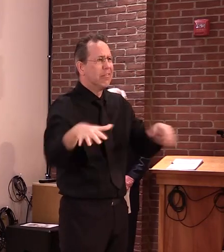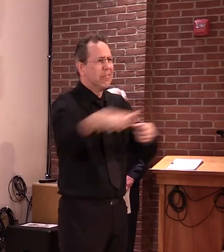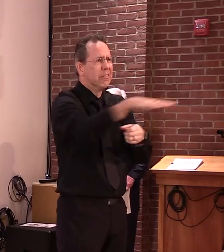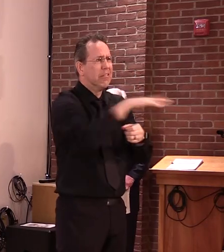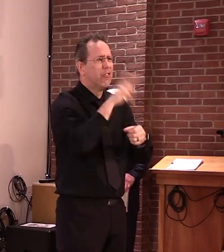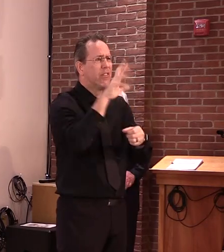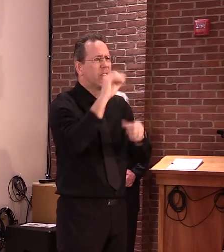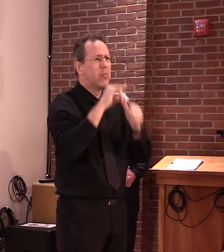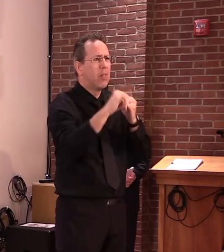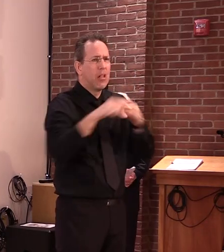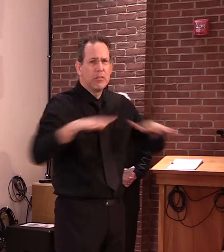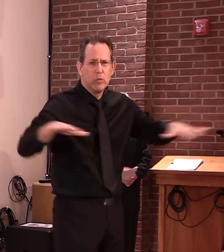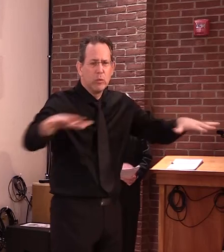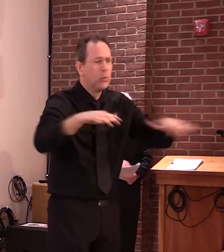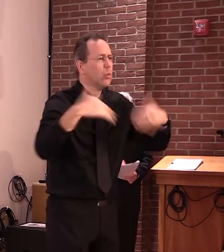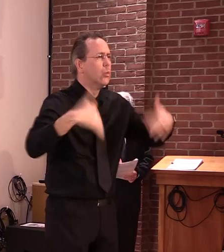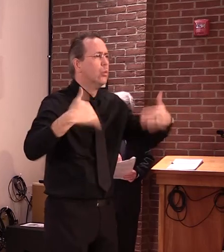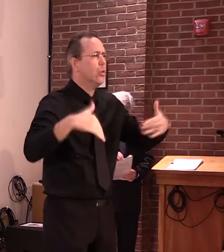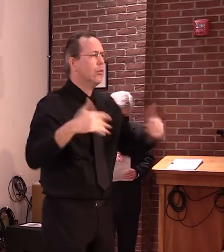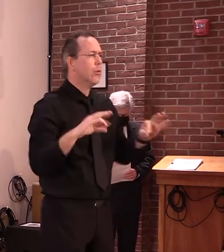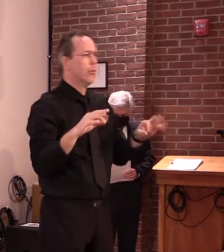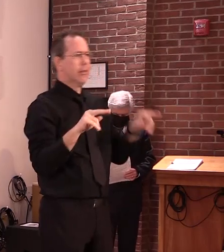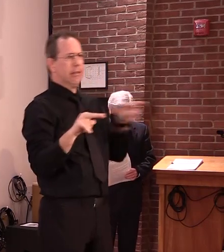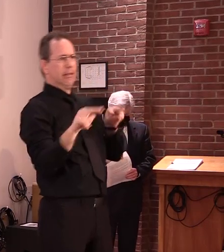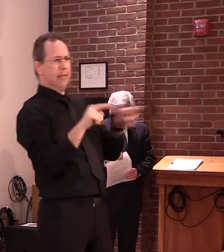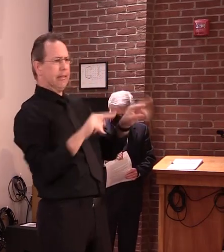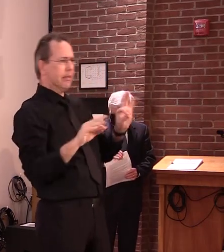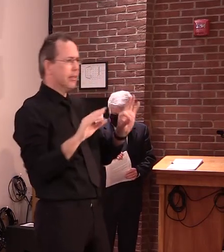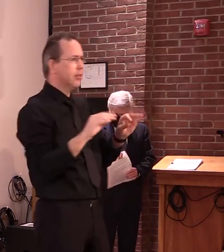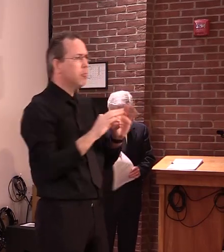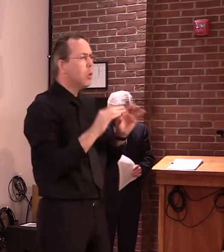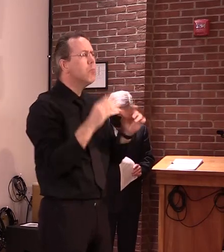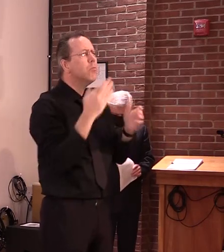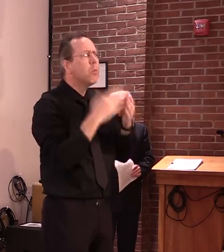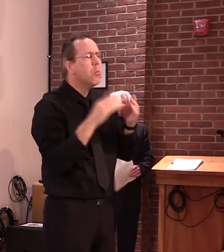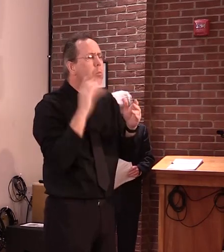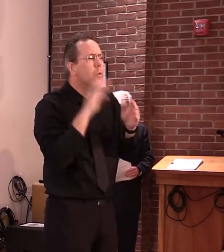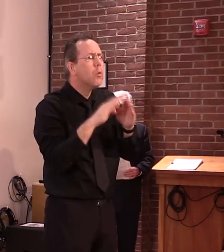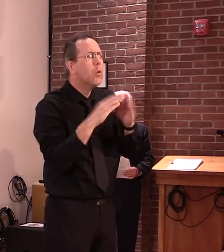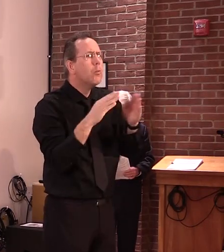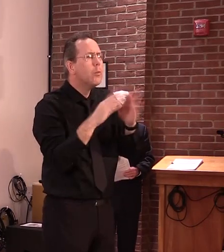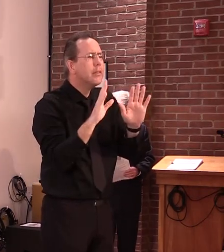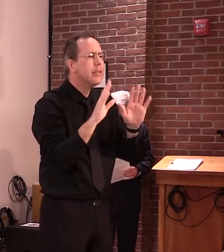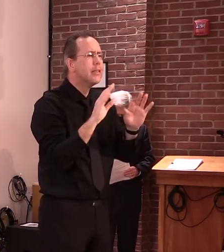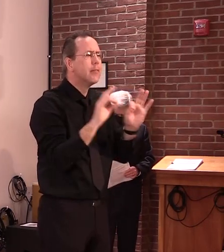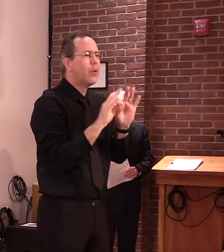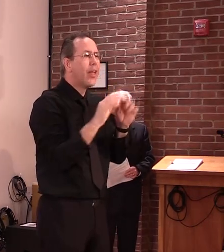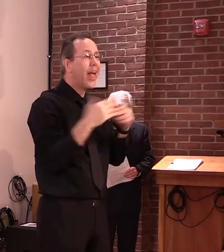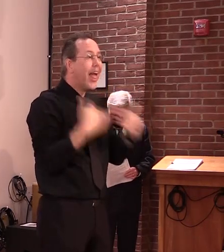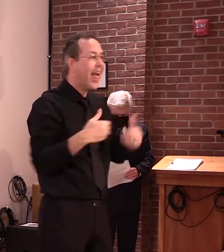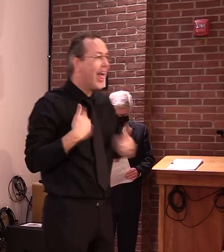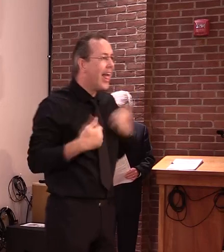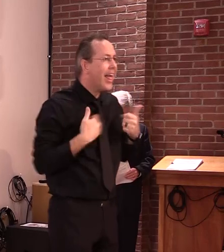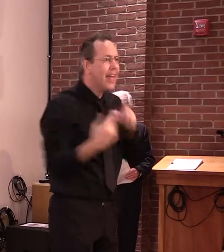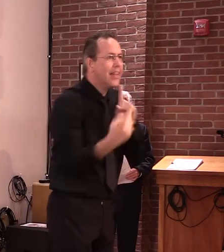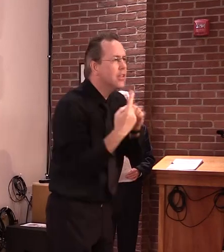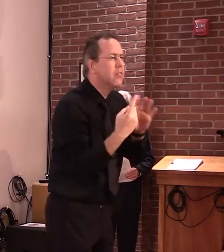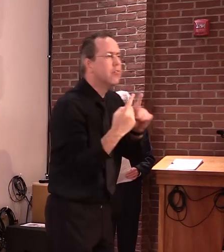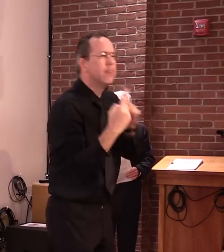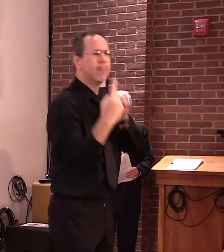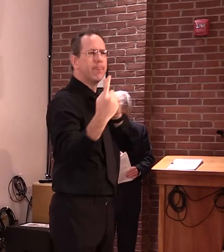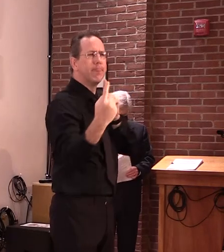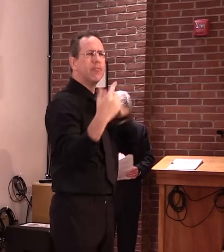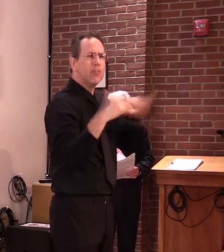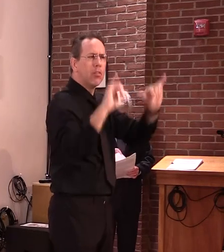So even as we continue to reopen, I urge Vermonters not to let up on physical distancing, washing your hands, staying